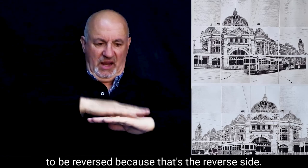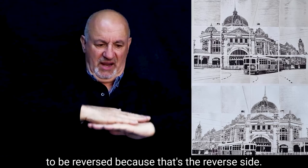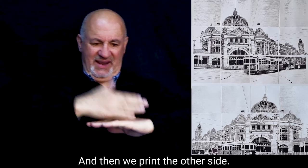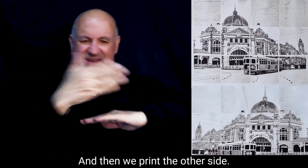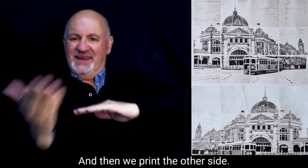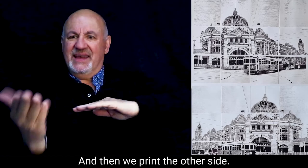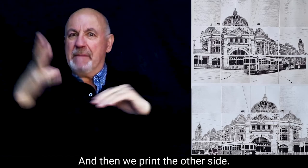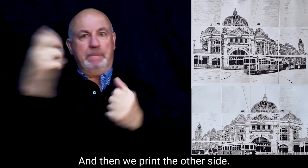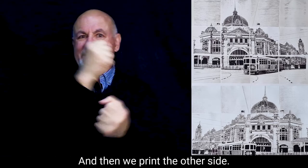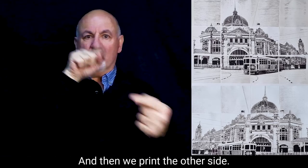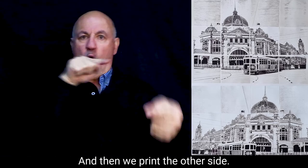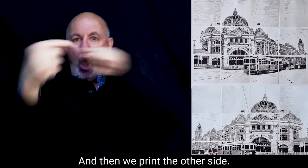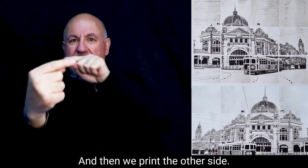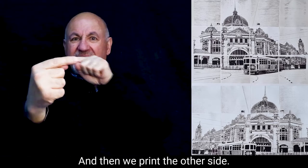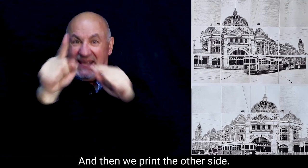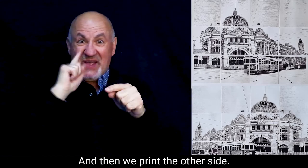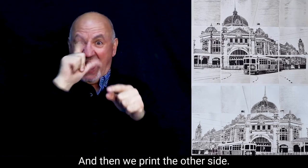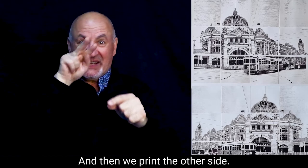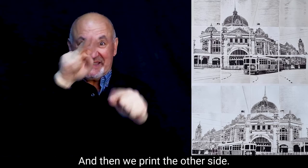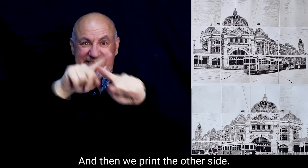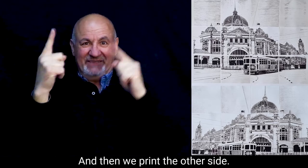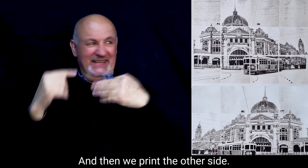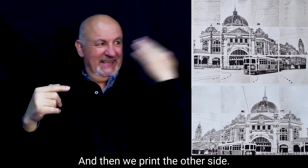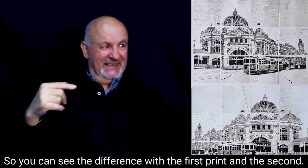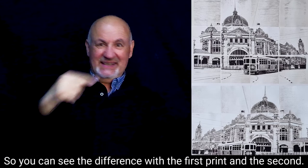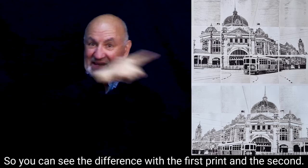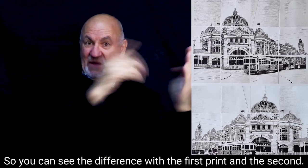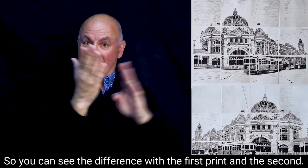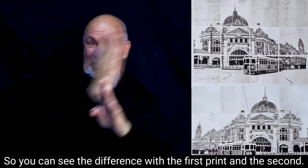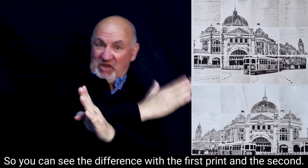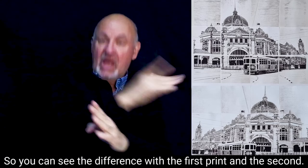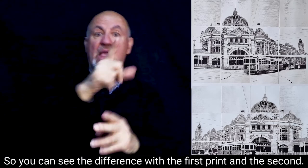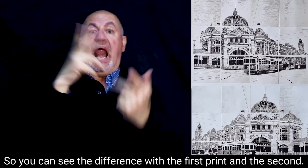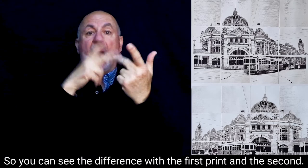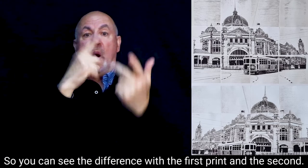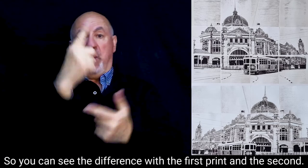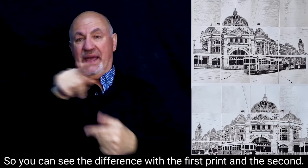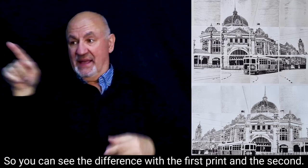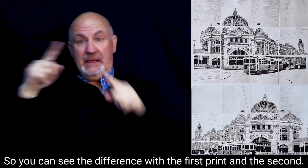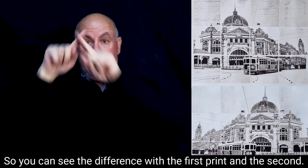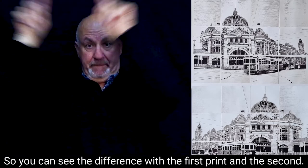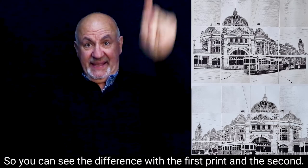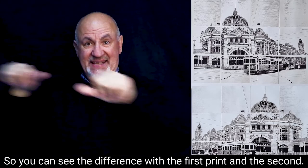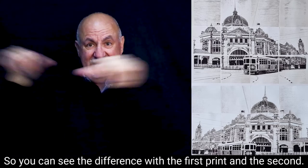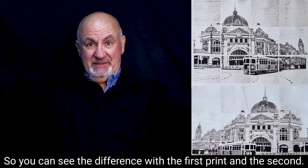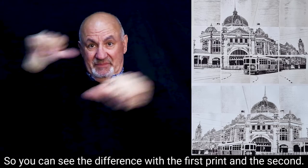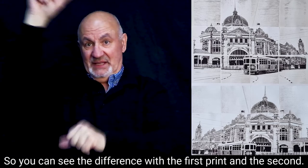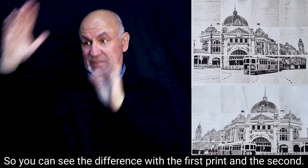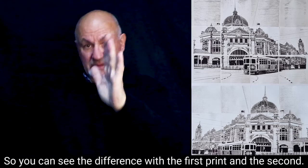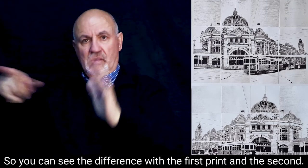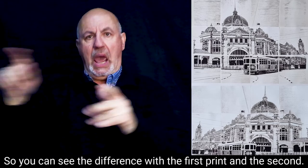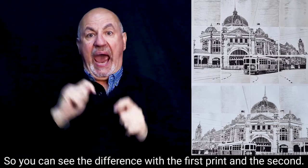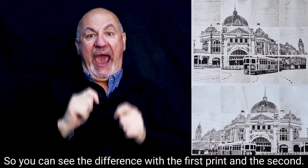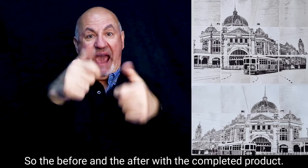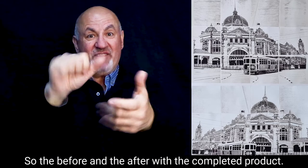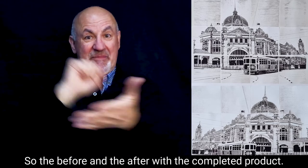and then we print the other side. So you can see the difference with the first print print and